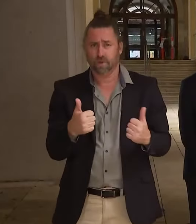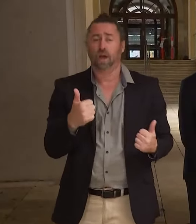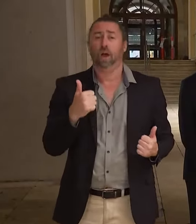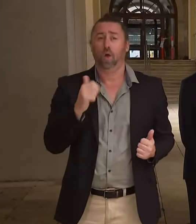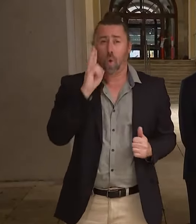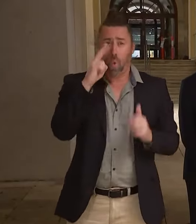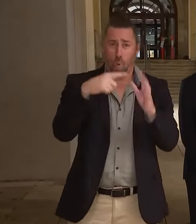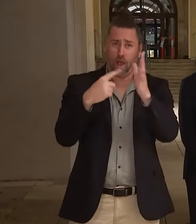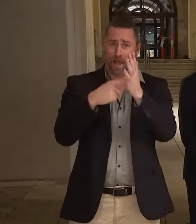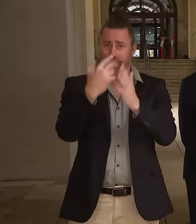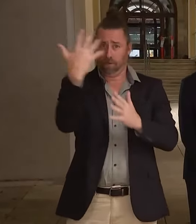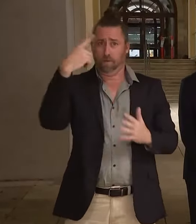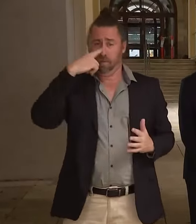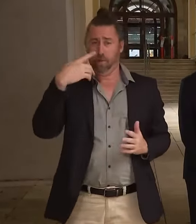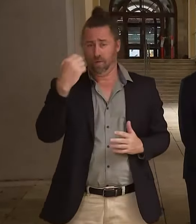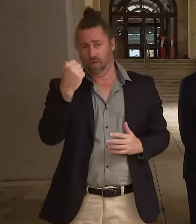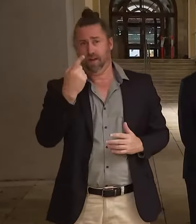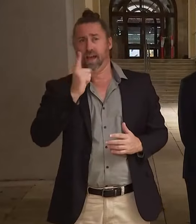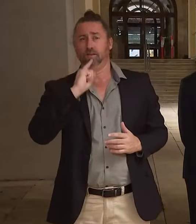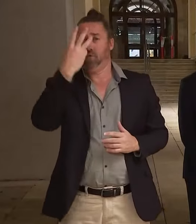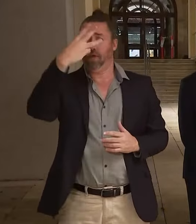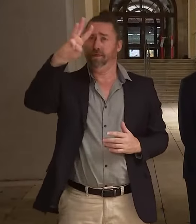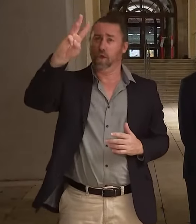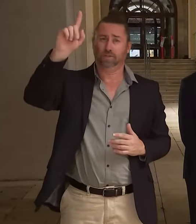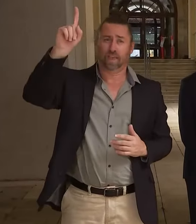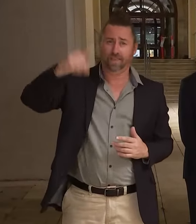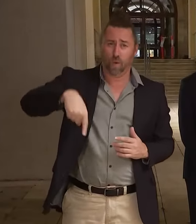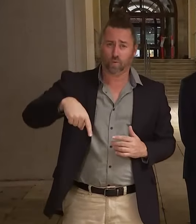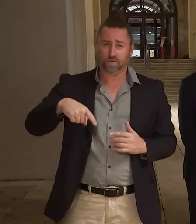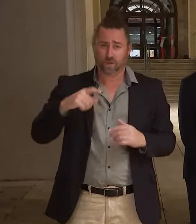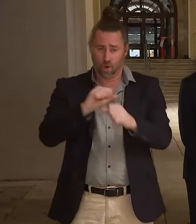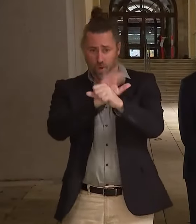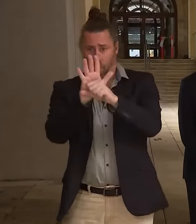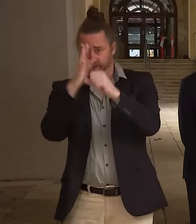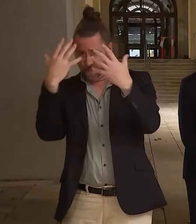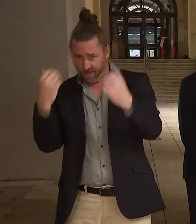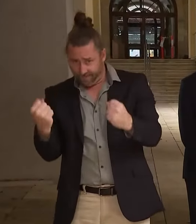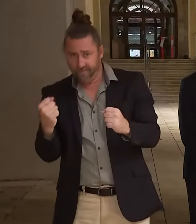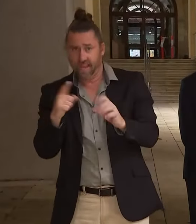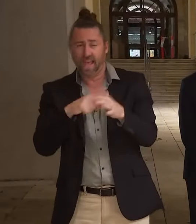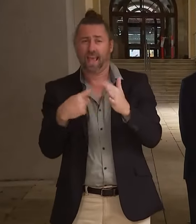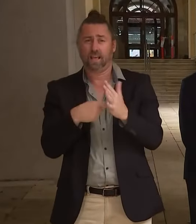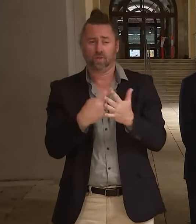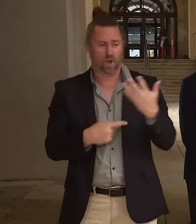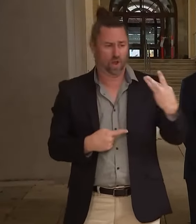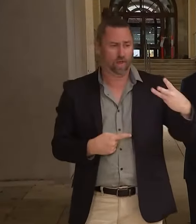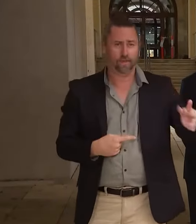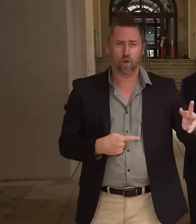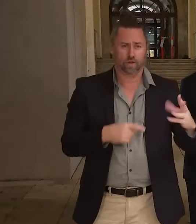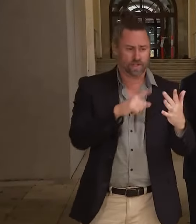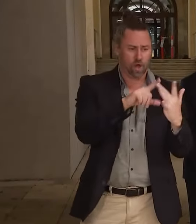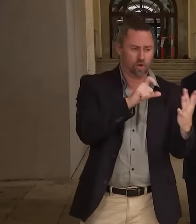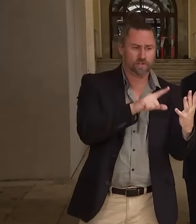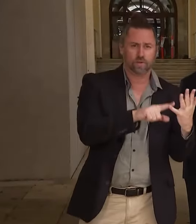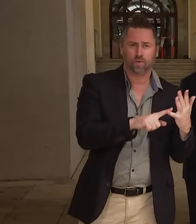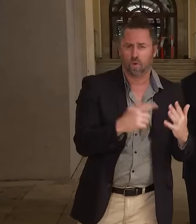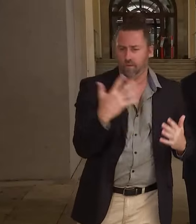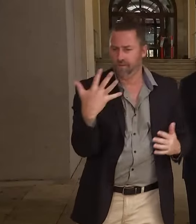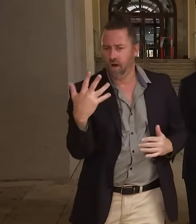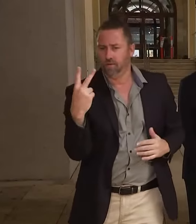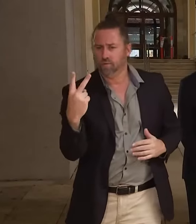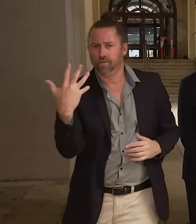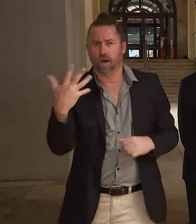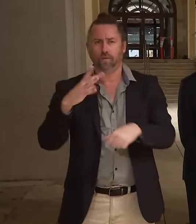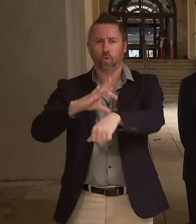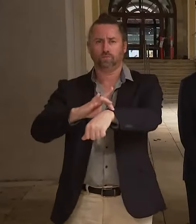hospitalisation and ICU rates compared to our overall population and the number of cases we are seeing at the moment. And we